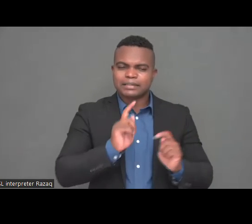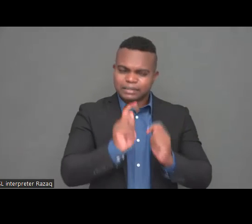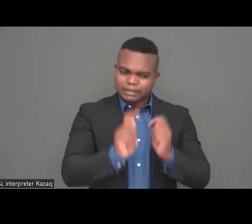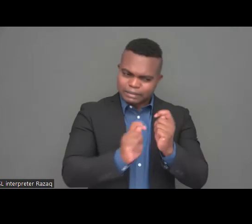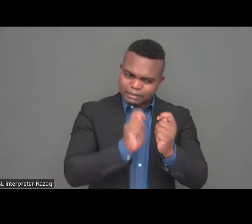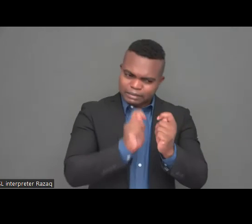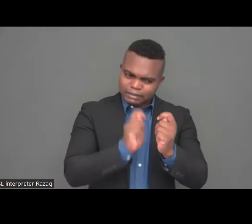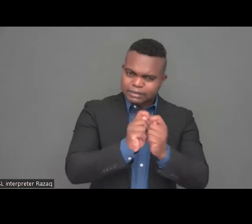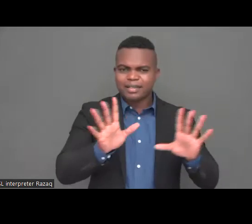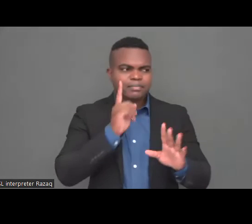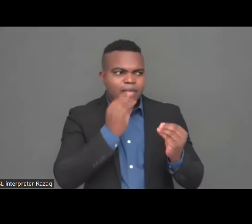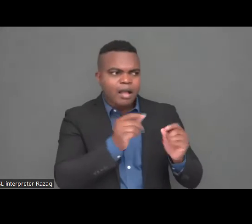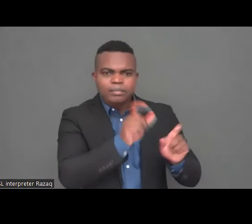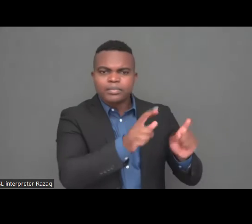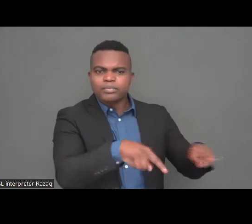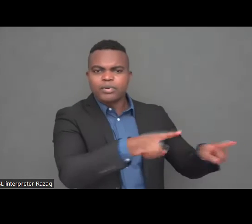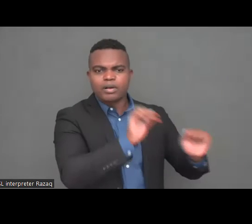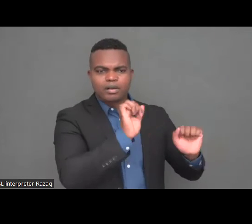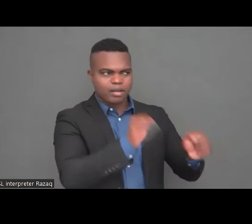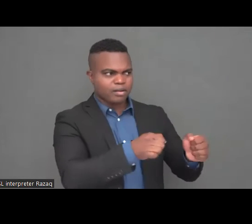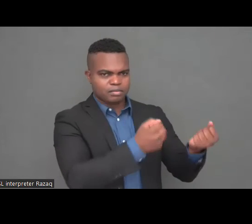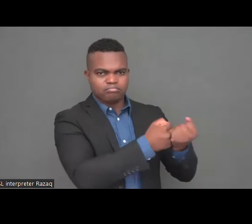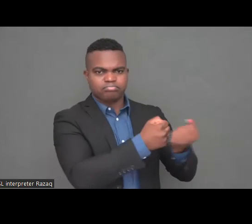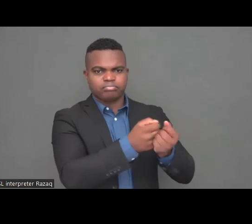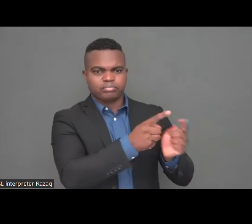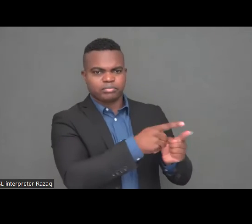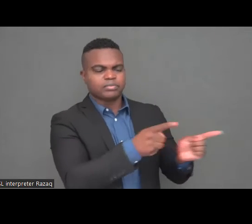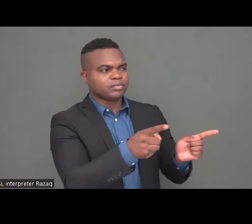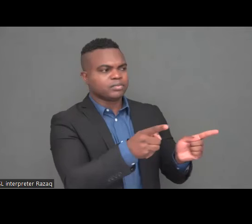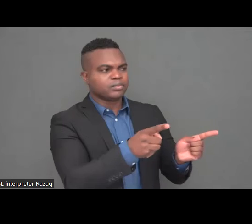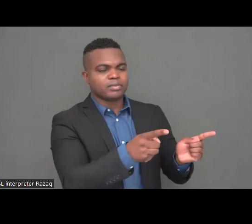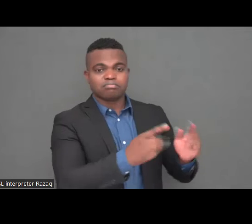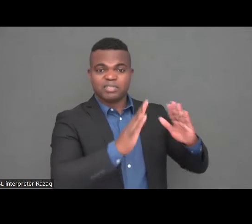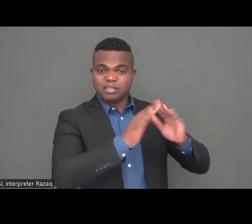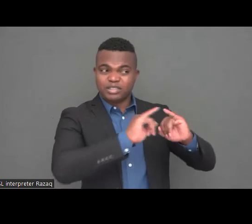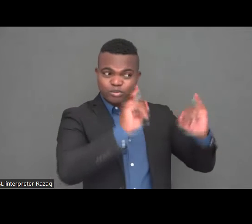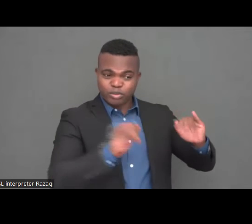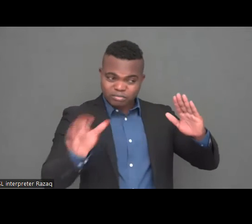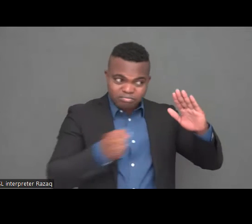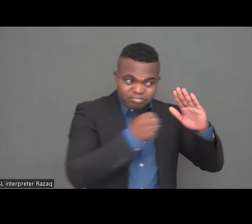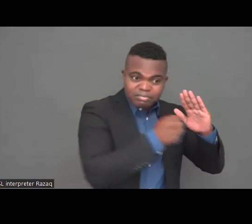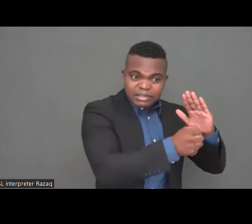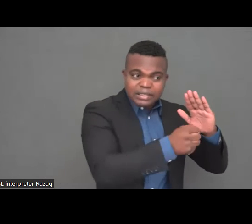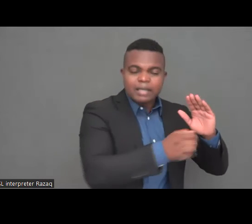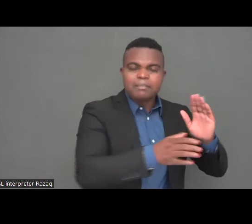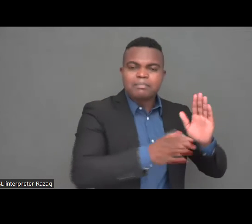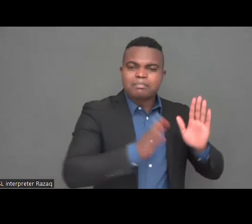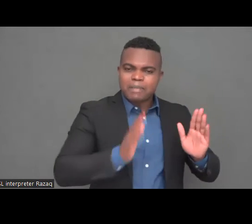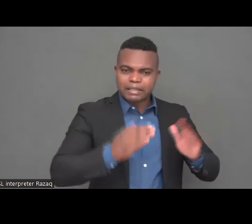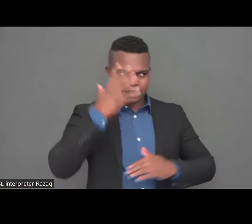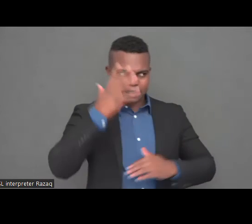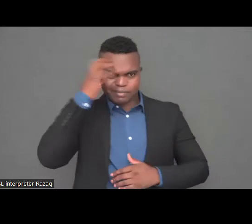at the same time persons with disabilities who have managed